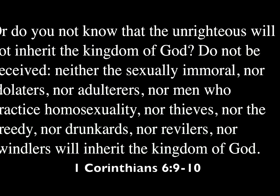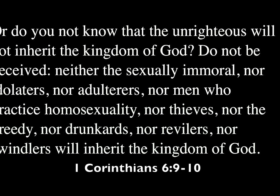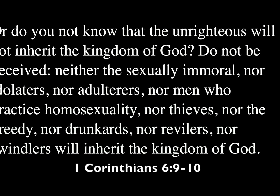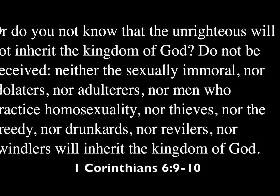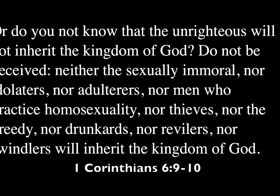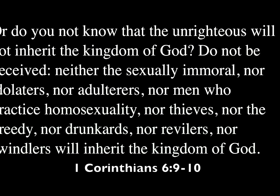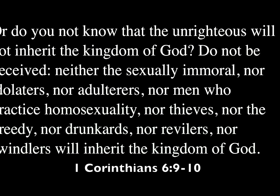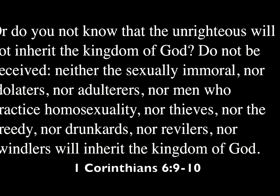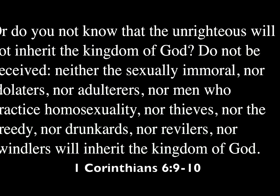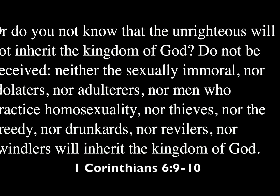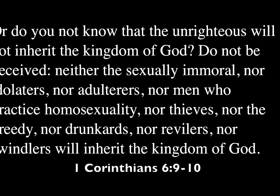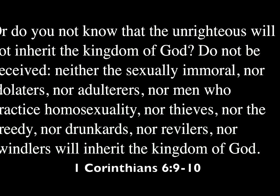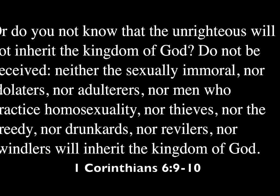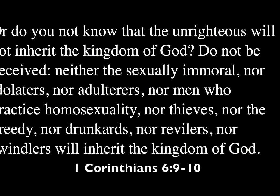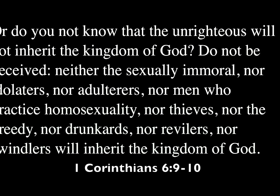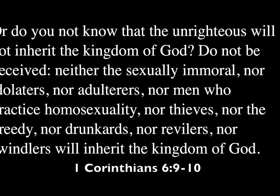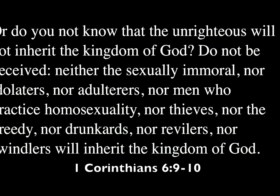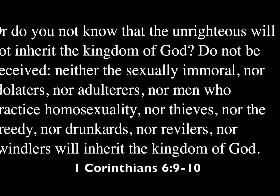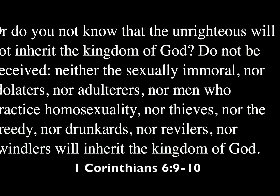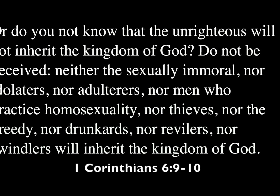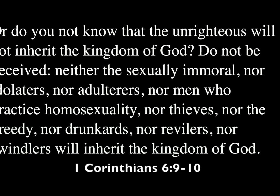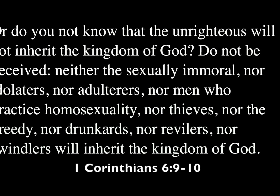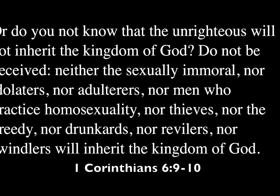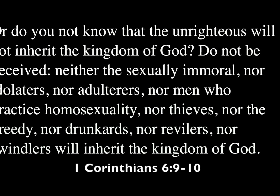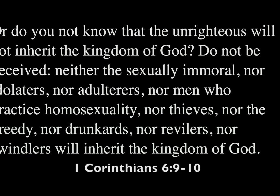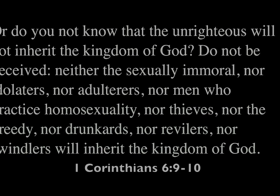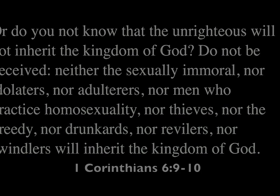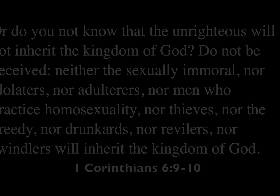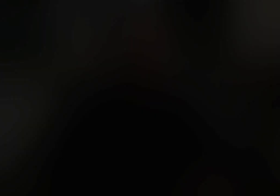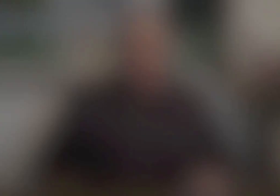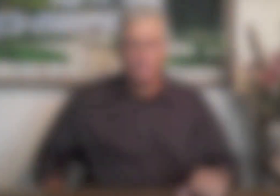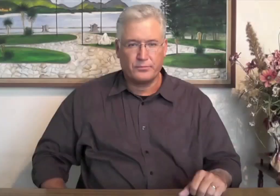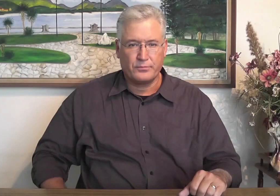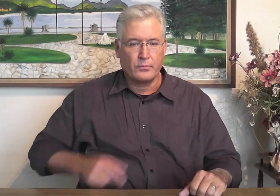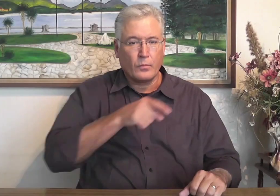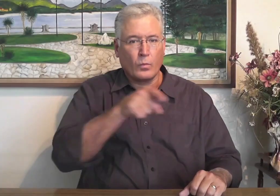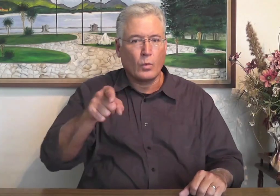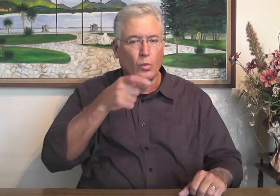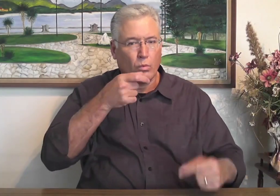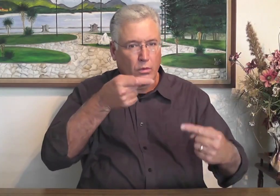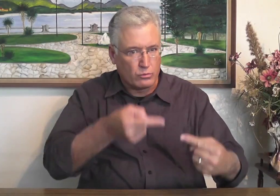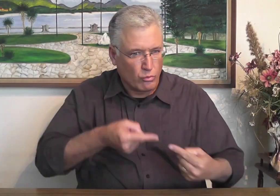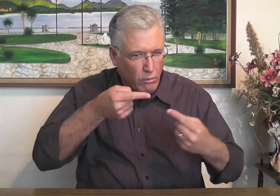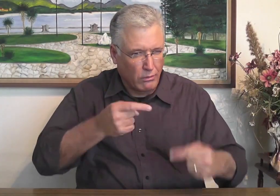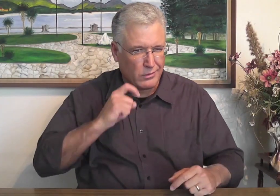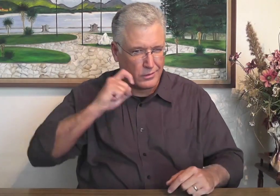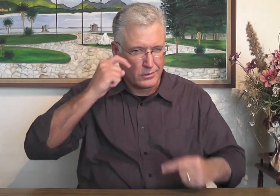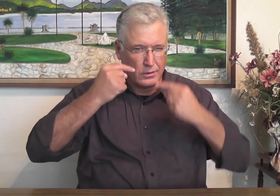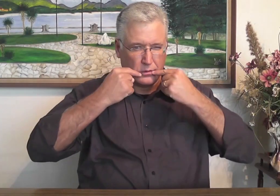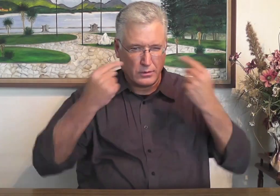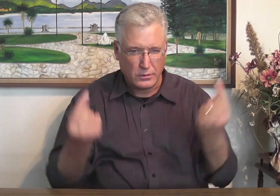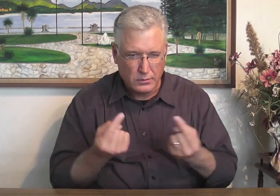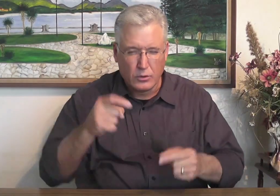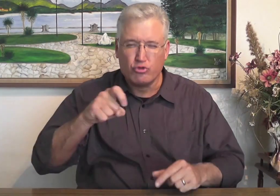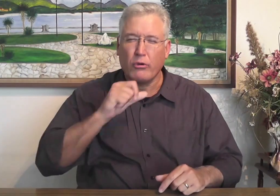greedy, nor drunkards, nor revilers, nor swindlers will inherit the kingdom of God. People struggle with sexual sin.